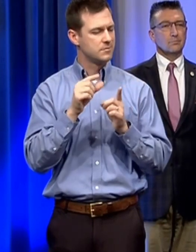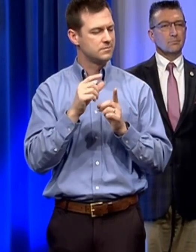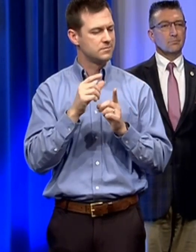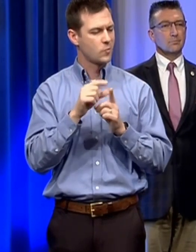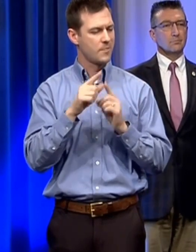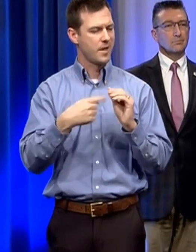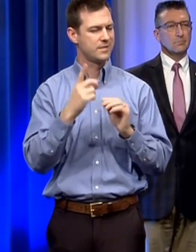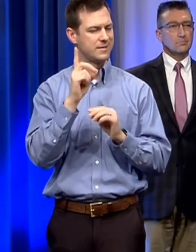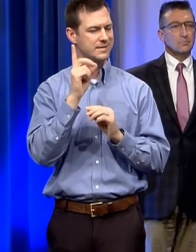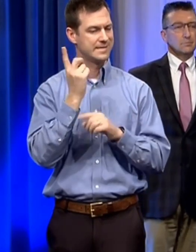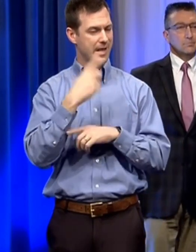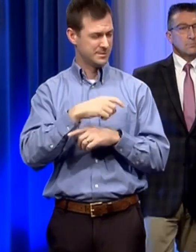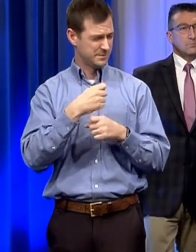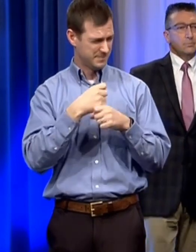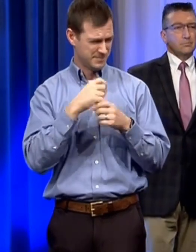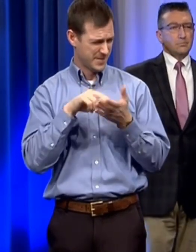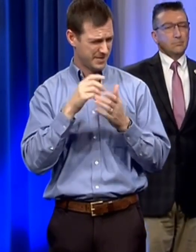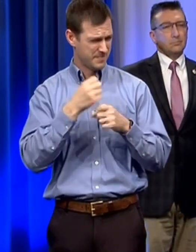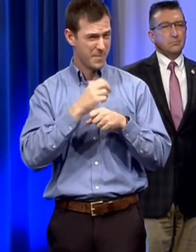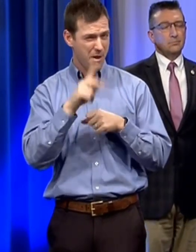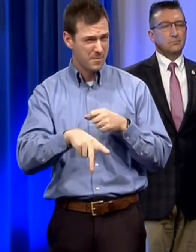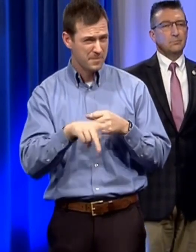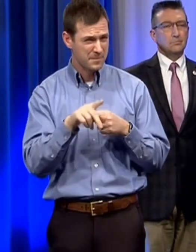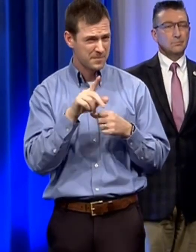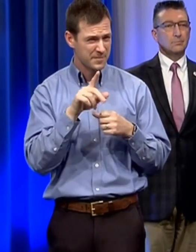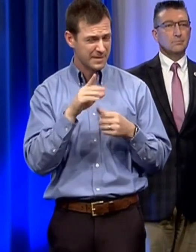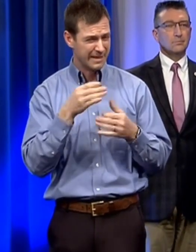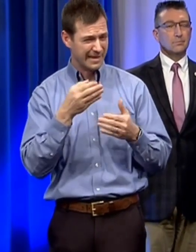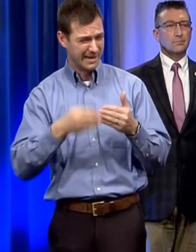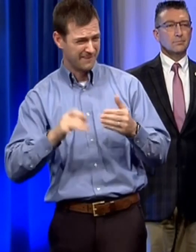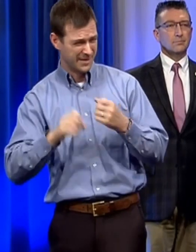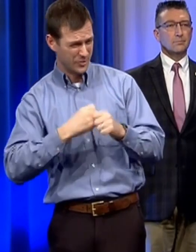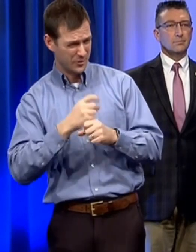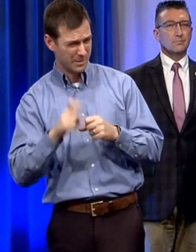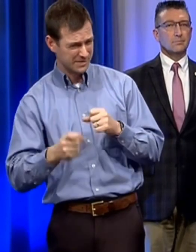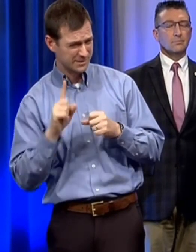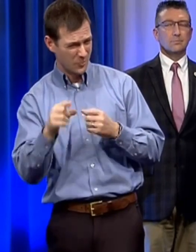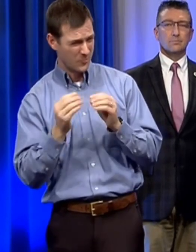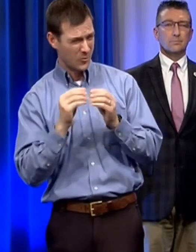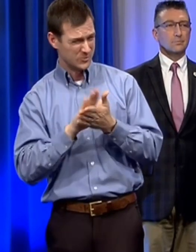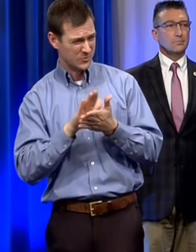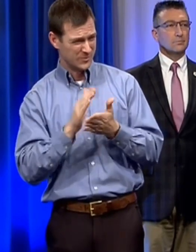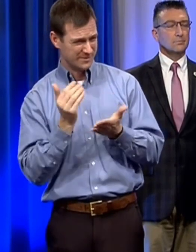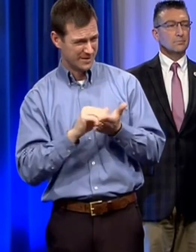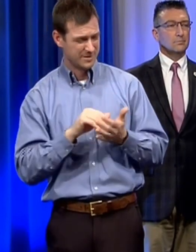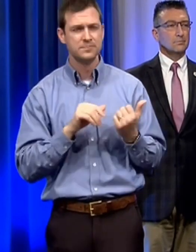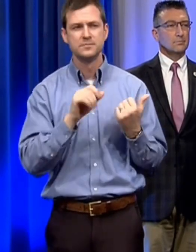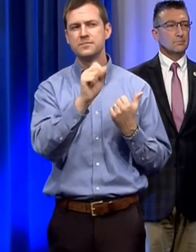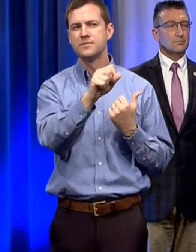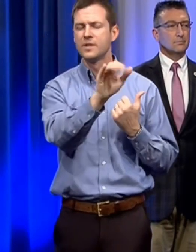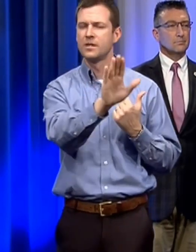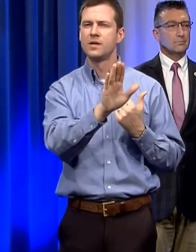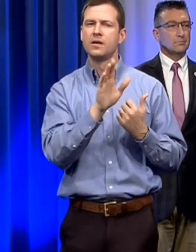end of the year that's correct so under a state of emergency uh there's a provision in the law that we can forgive those days and that's our